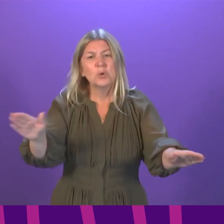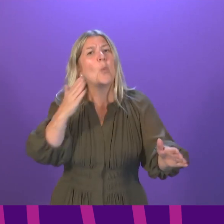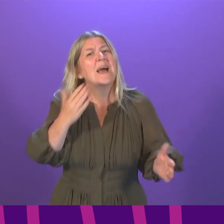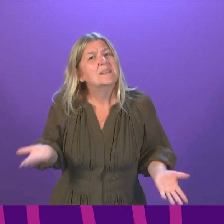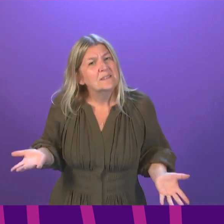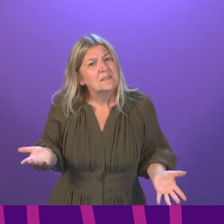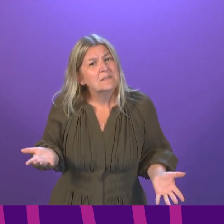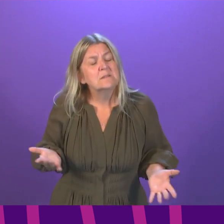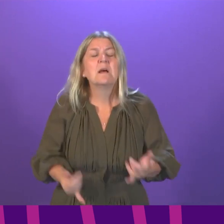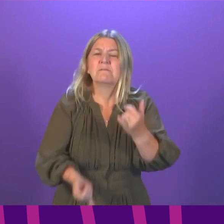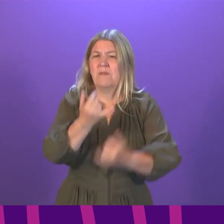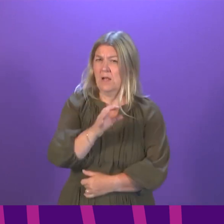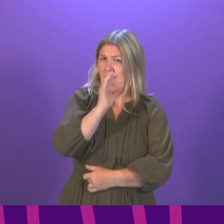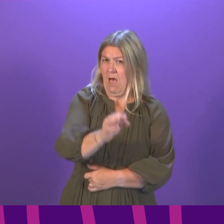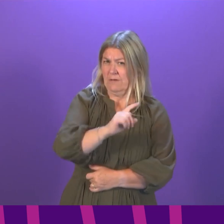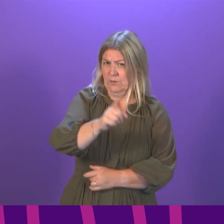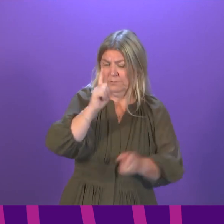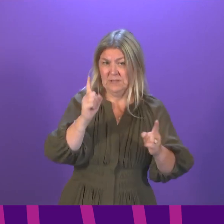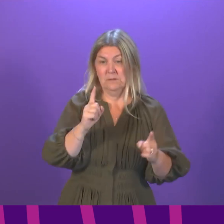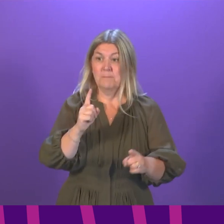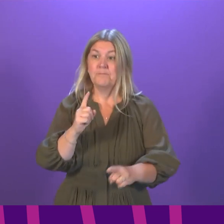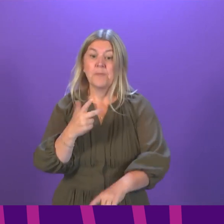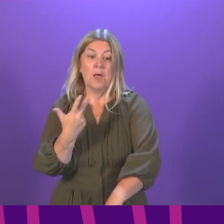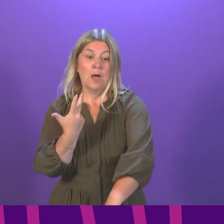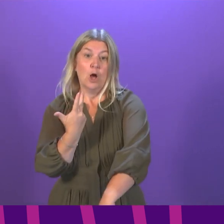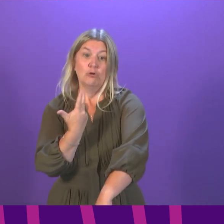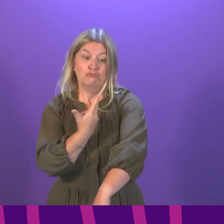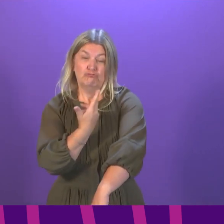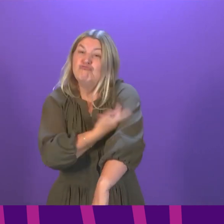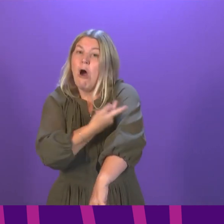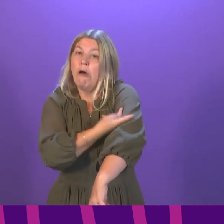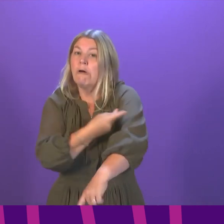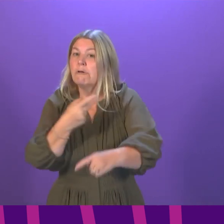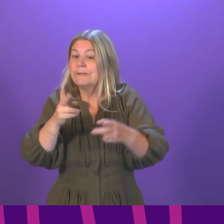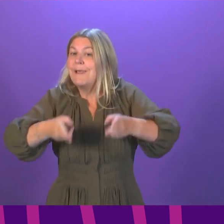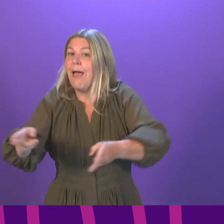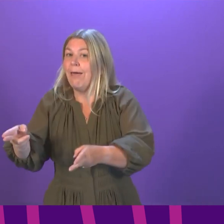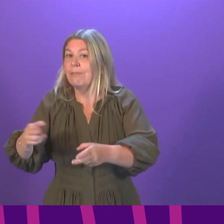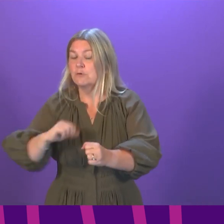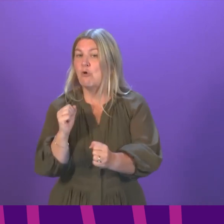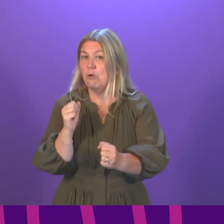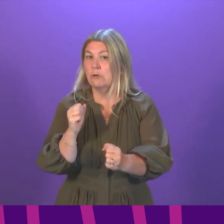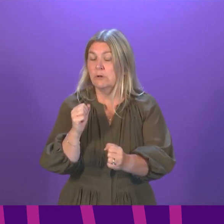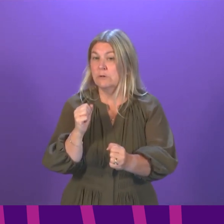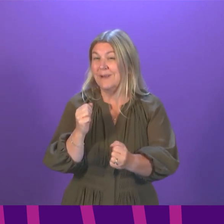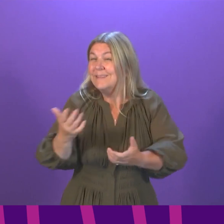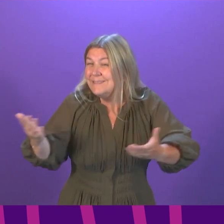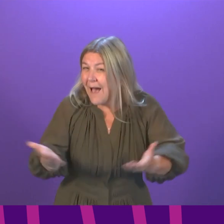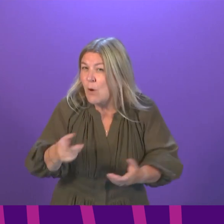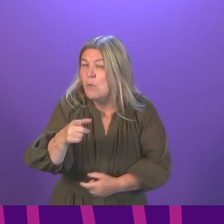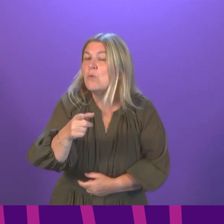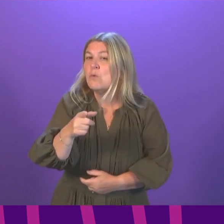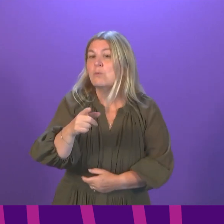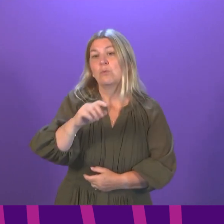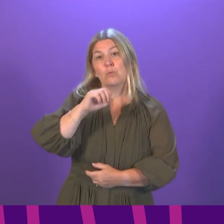Minister, given the scale of Scotland's drug death crisis and the heartbreaking loss of life, even at this late hour, will she finally step